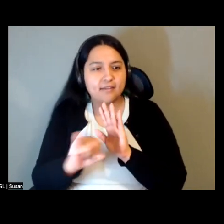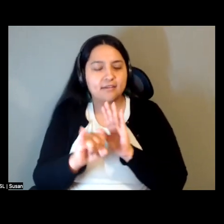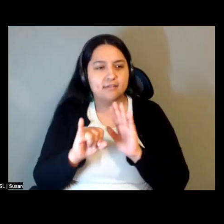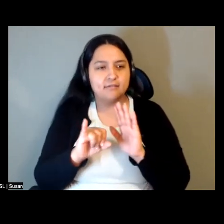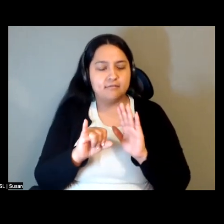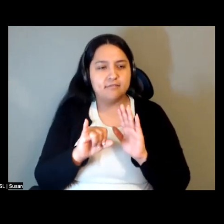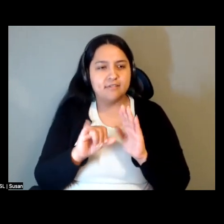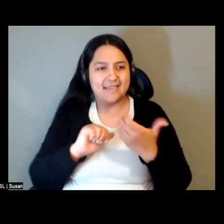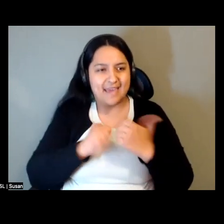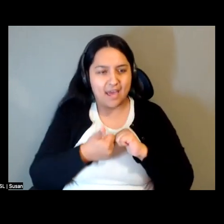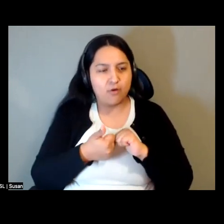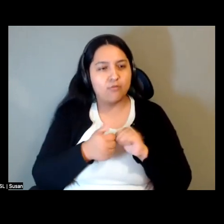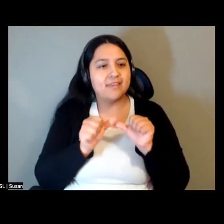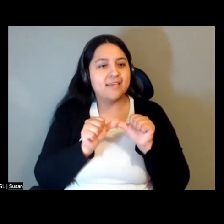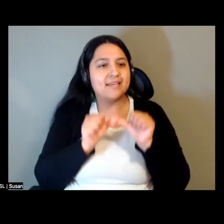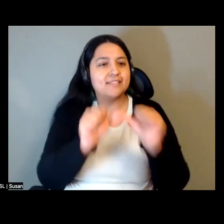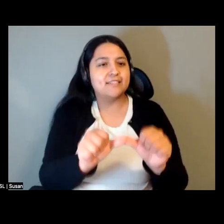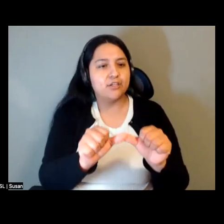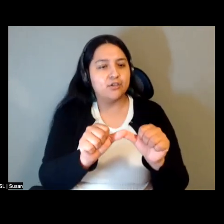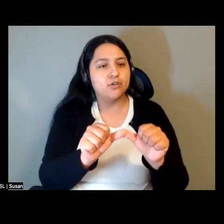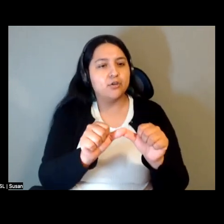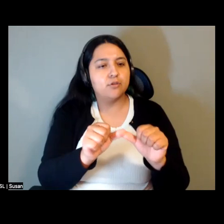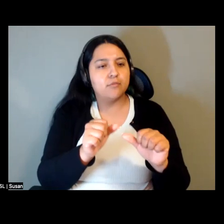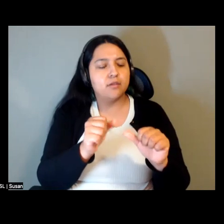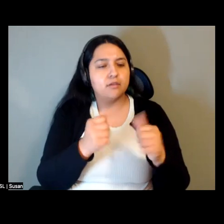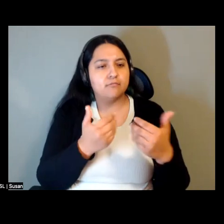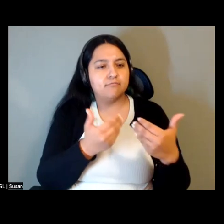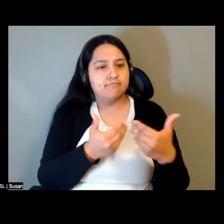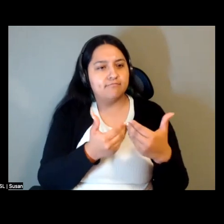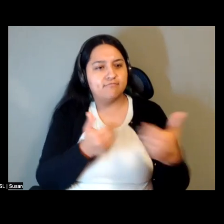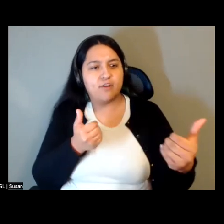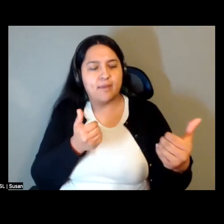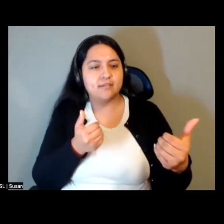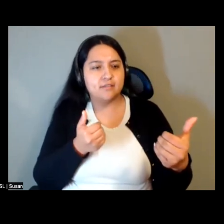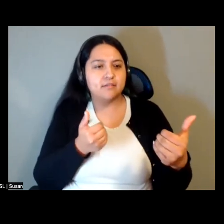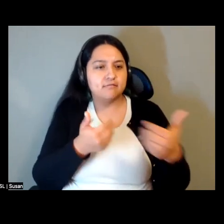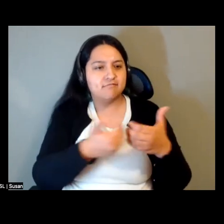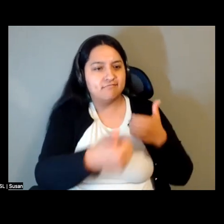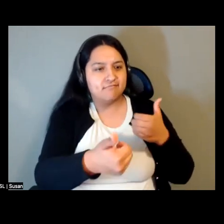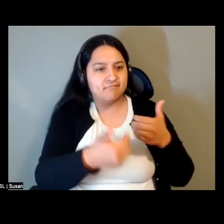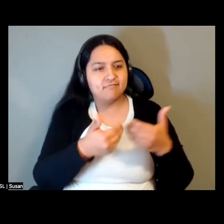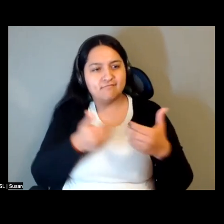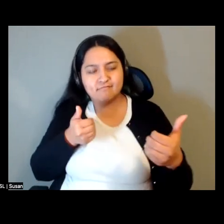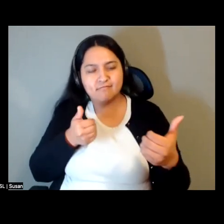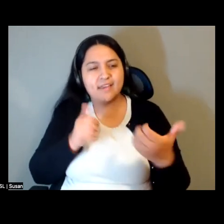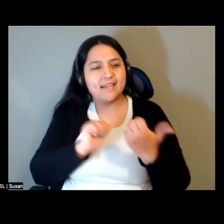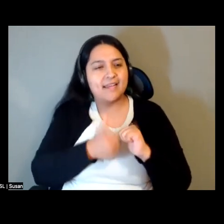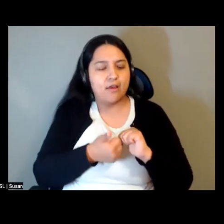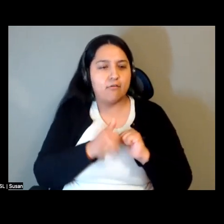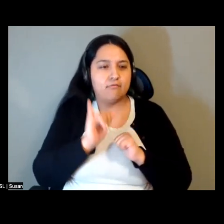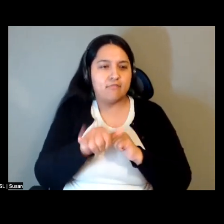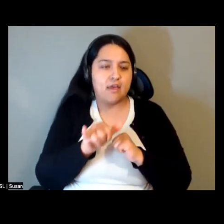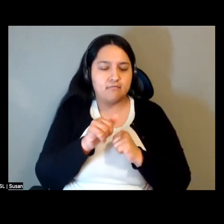fragmented modes of social authority and valuation? And how does this translate into a complex